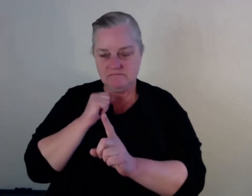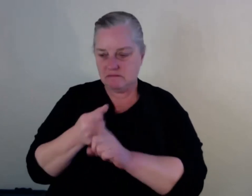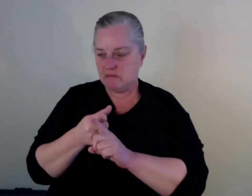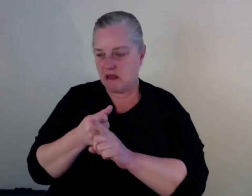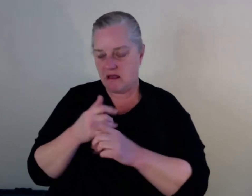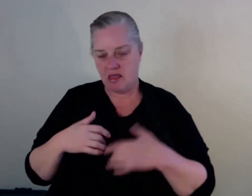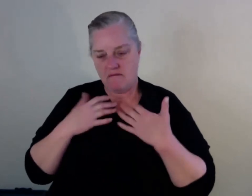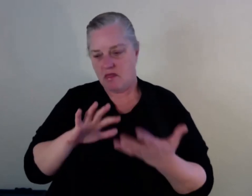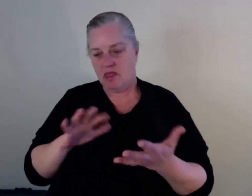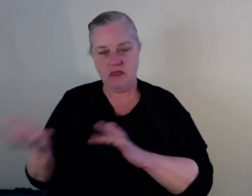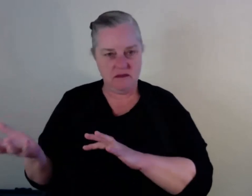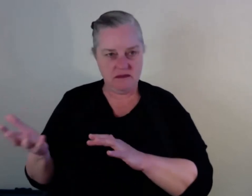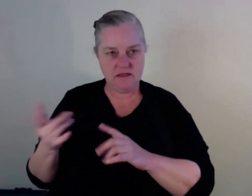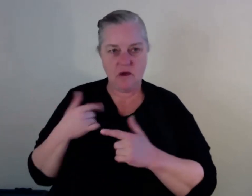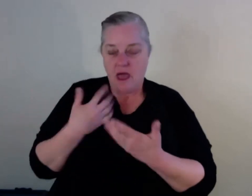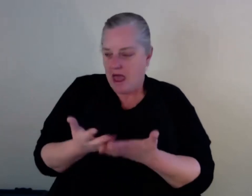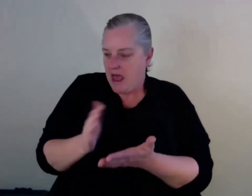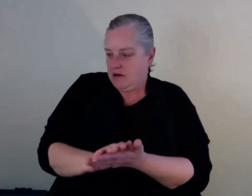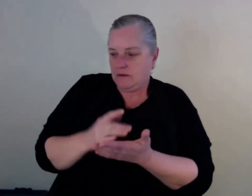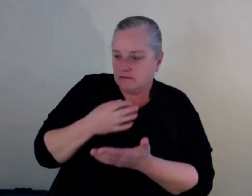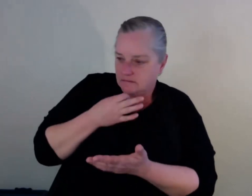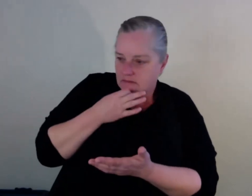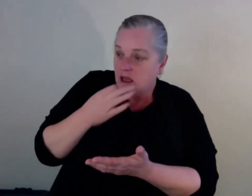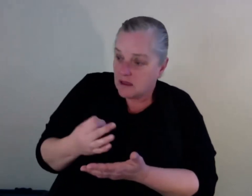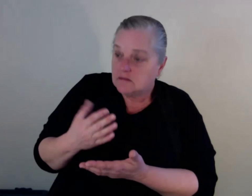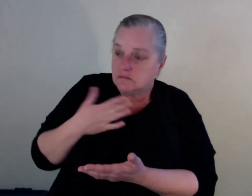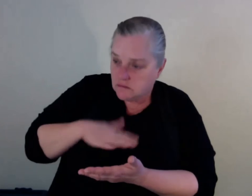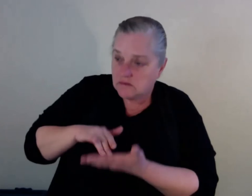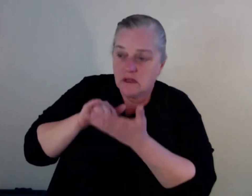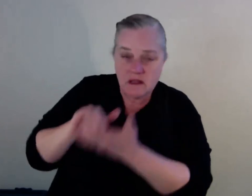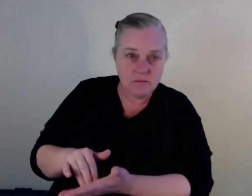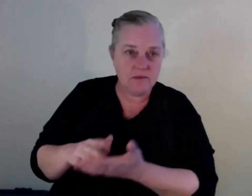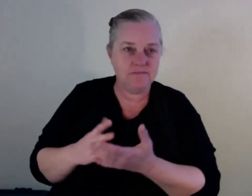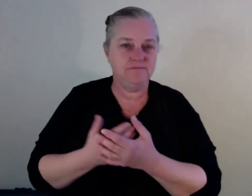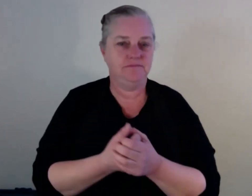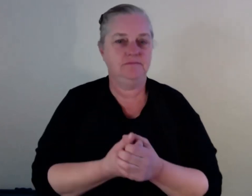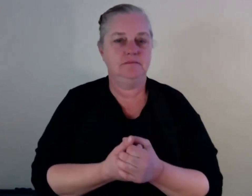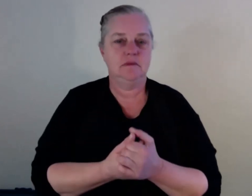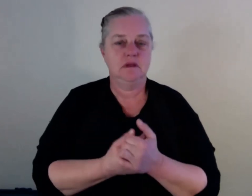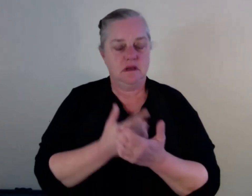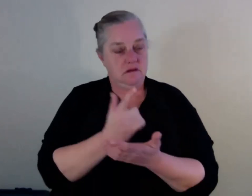spaces like this, which I really appreciate to have diverse conversations about people from different communities that can actually share their experiences.